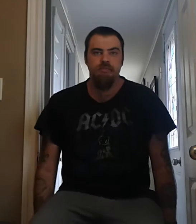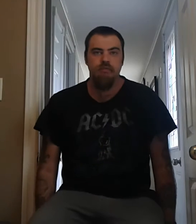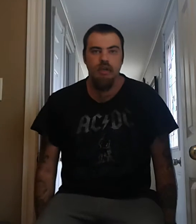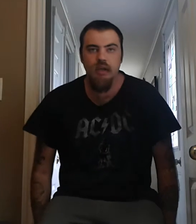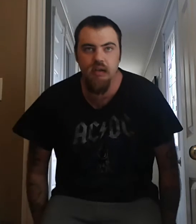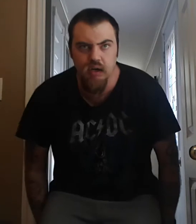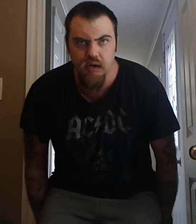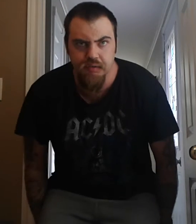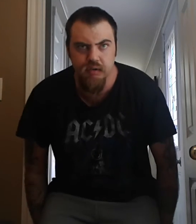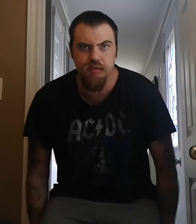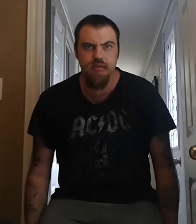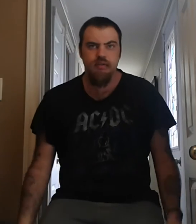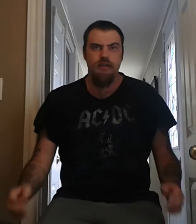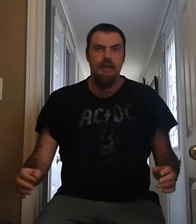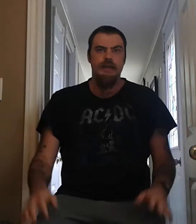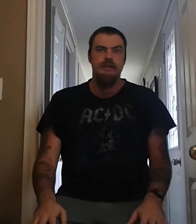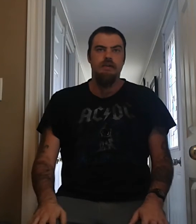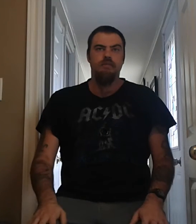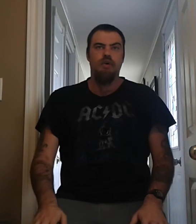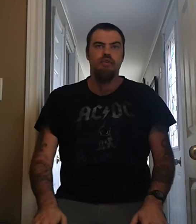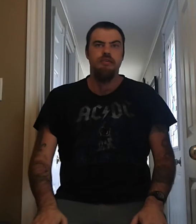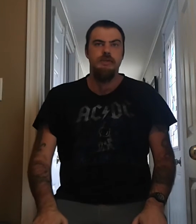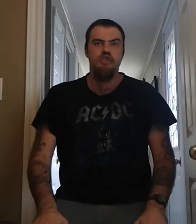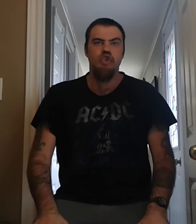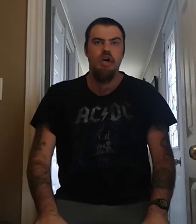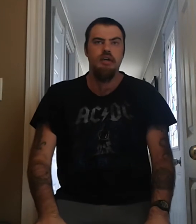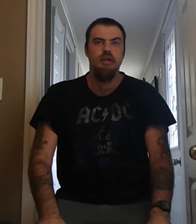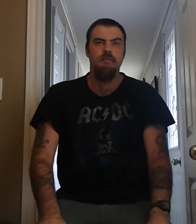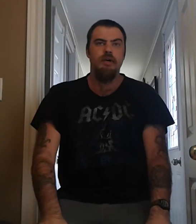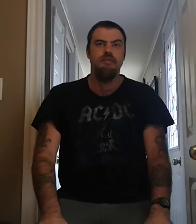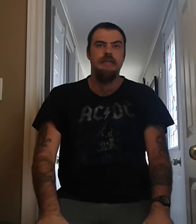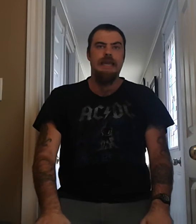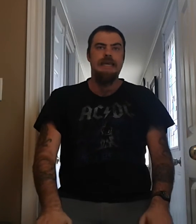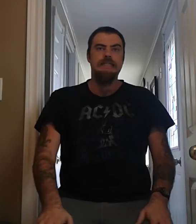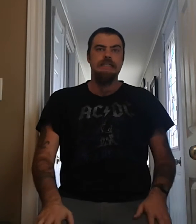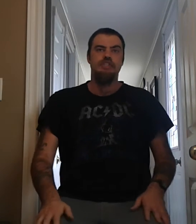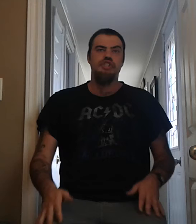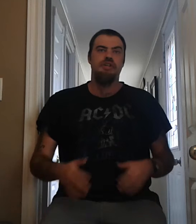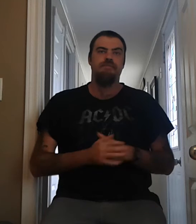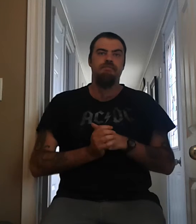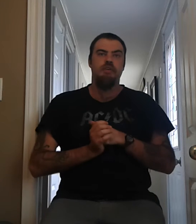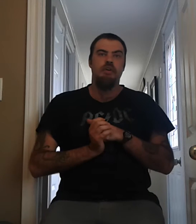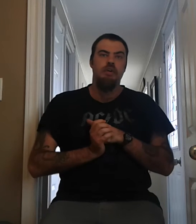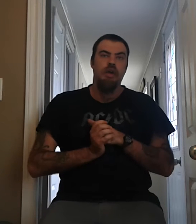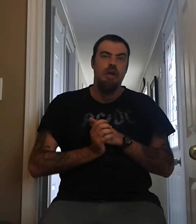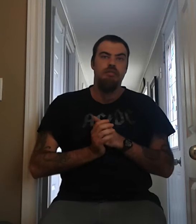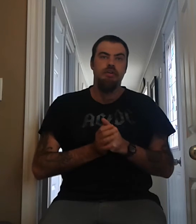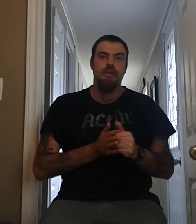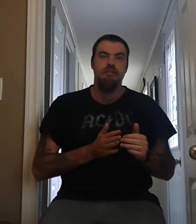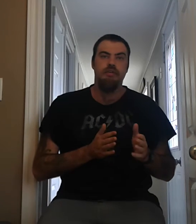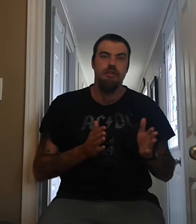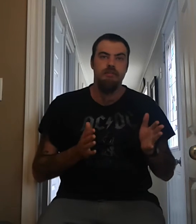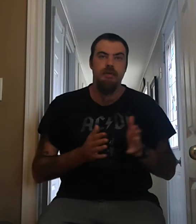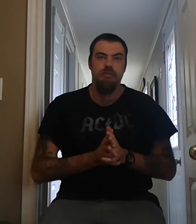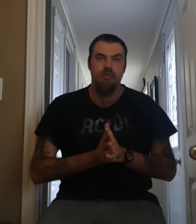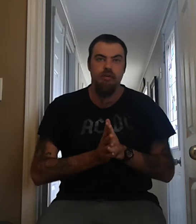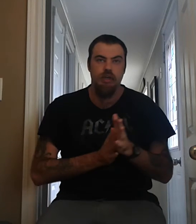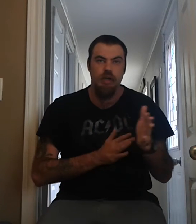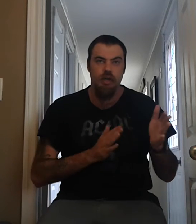Hey there, so today I'm going to be talking about the English. I really consider this band really a